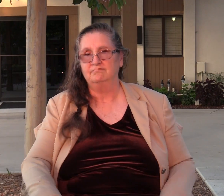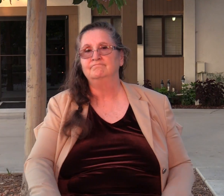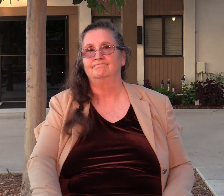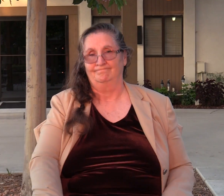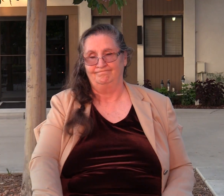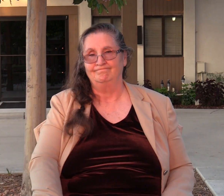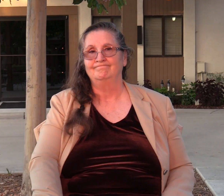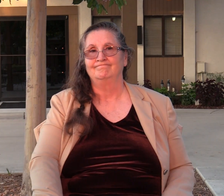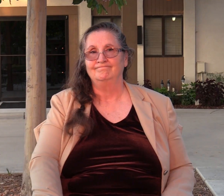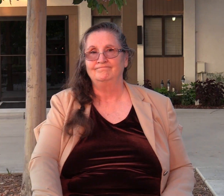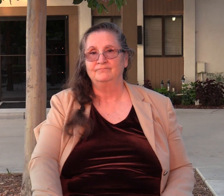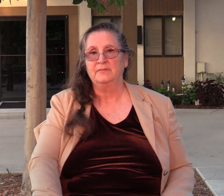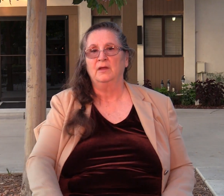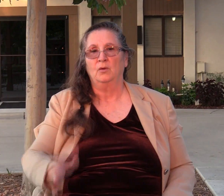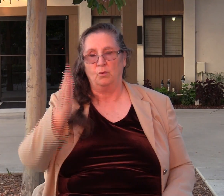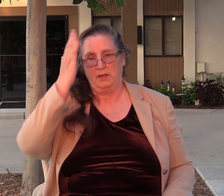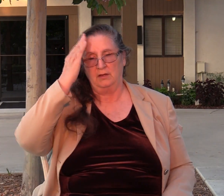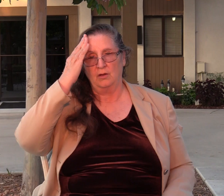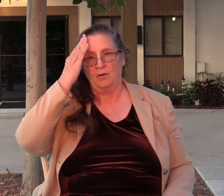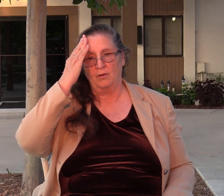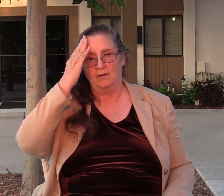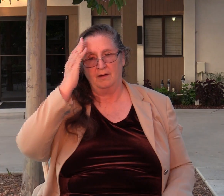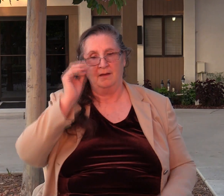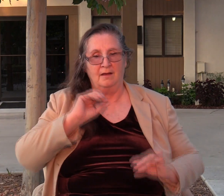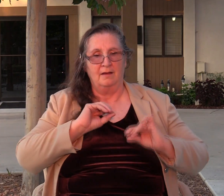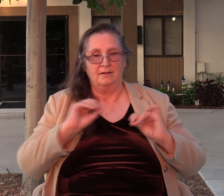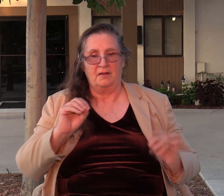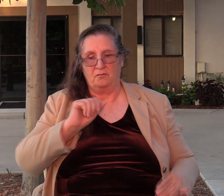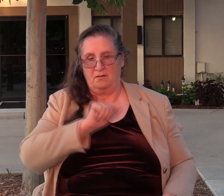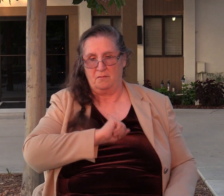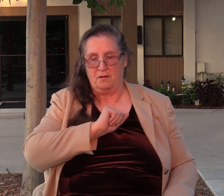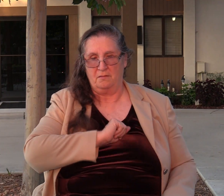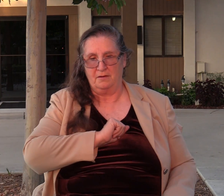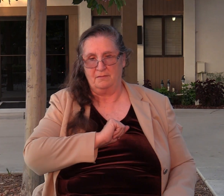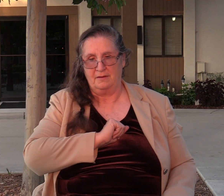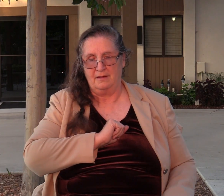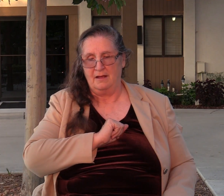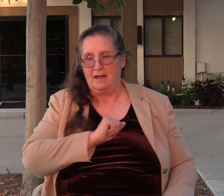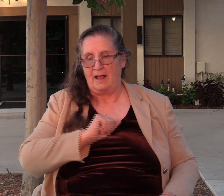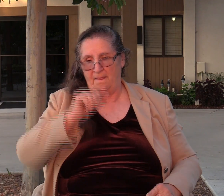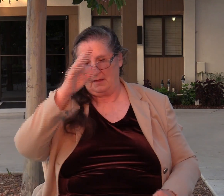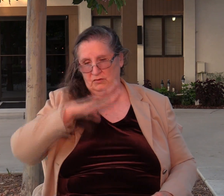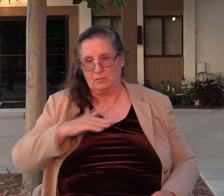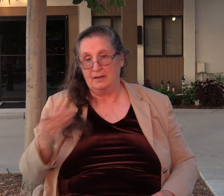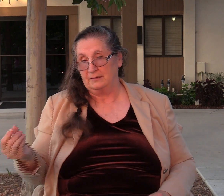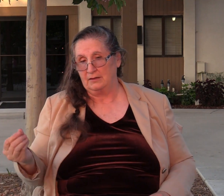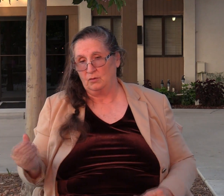And we know that none of what Abimelech and the men of Shechem did was done with truth and sincerity.